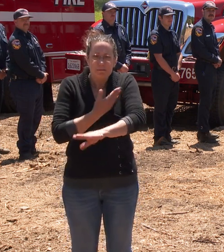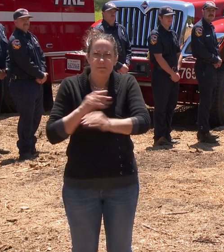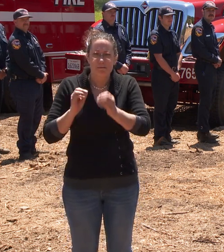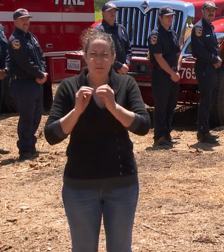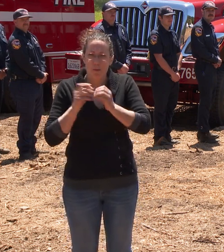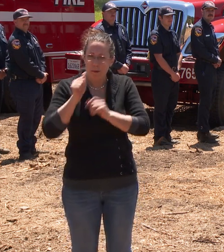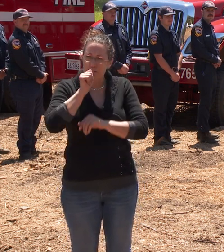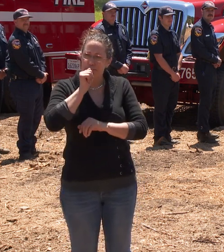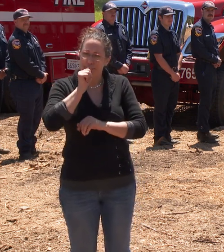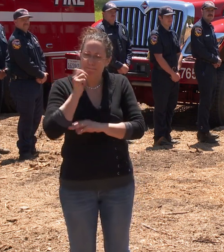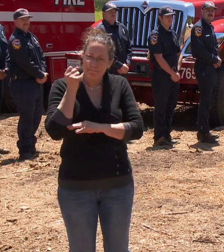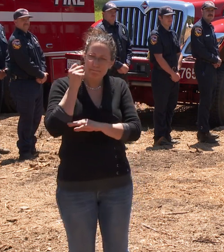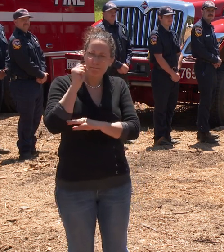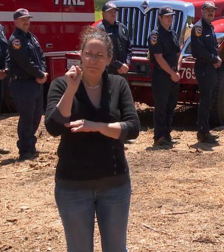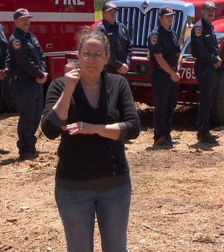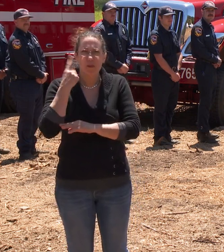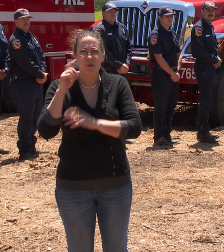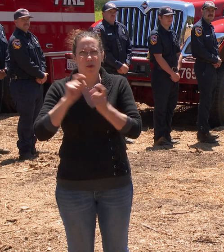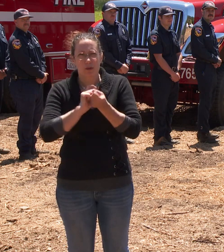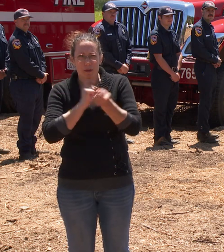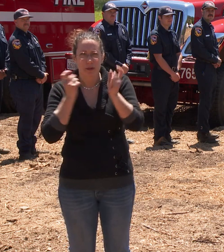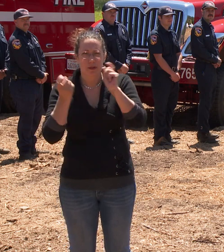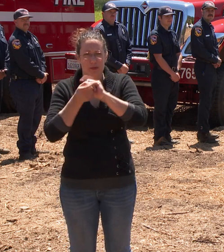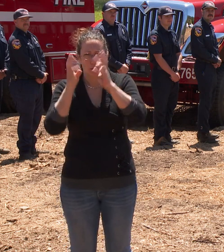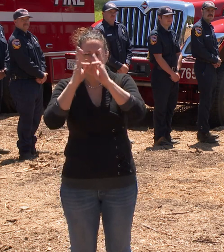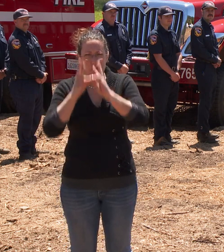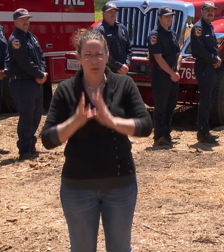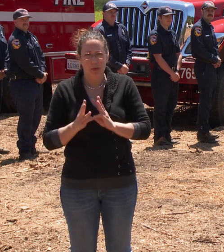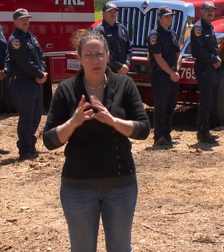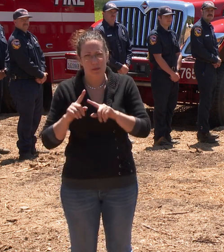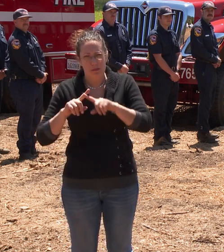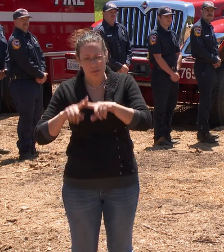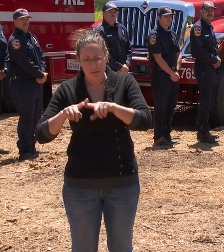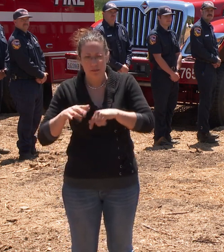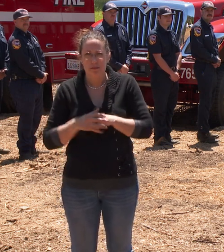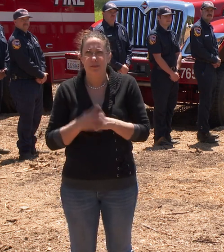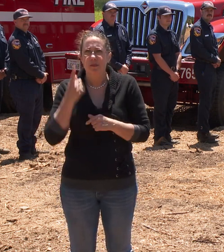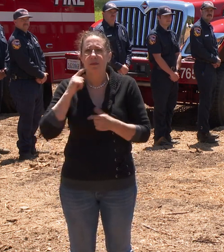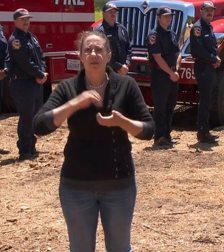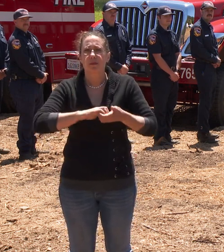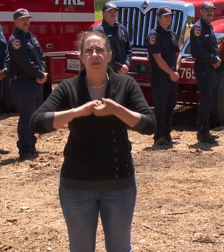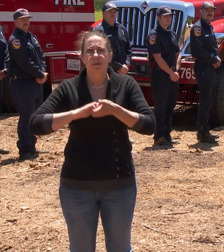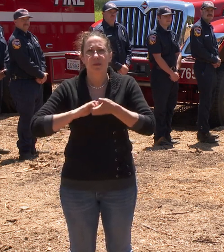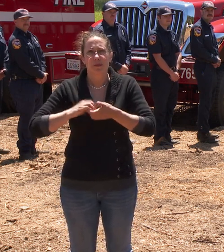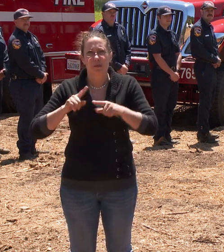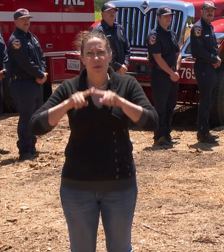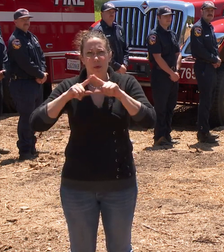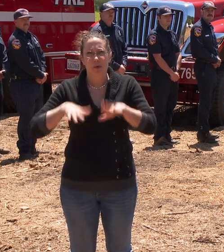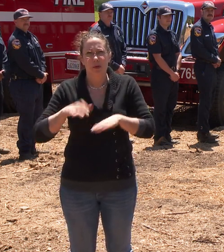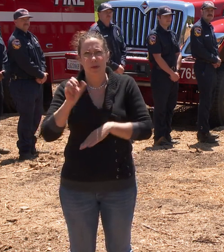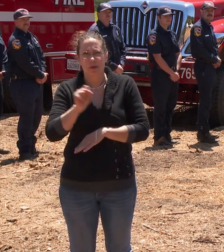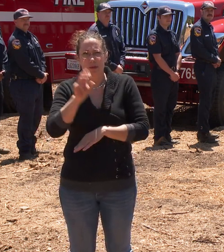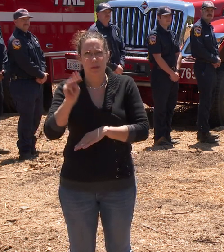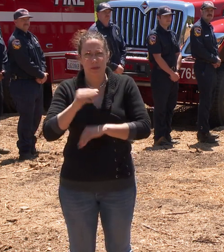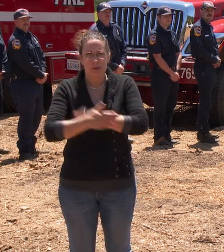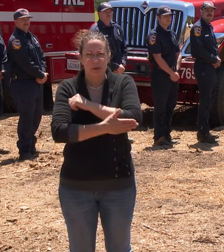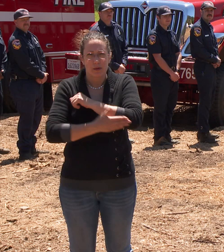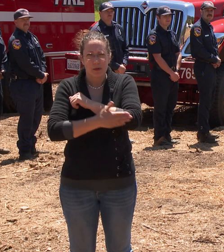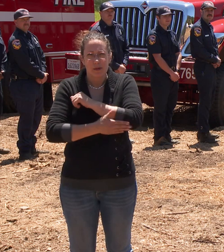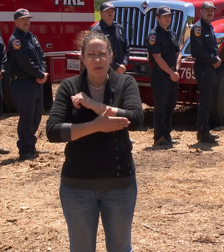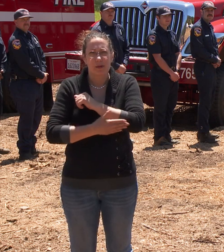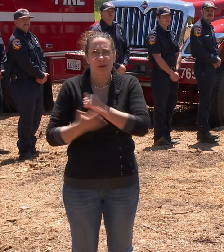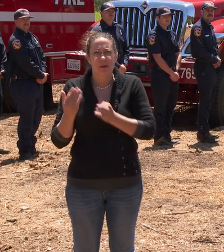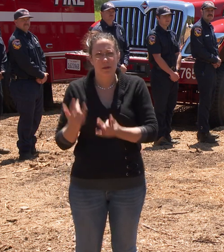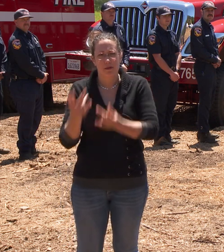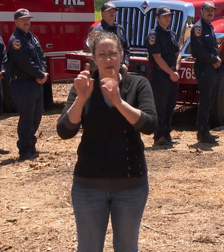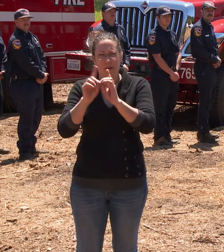resilient to claiming changing climate and conditions. With the help of partners like Cal Fire and the San Mateo Resource Conservation District, and with